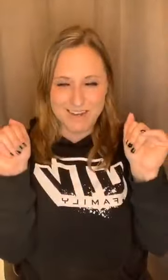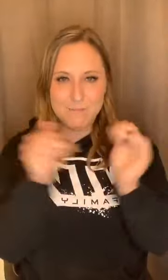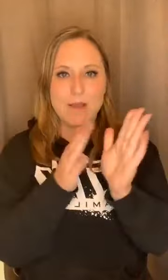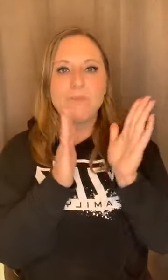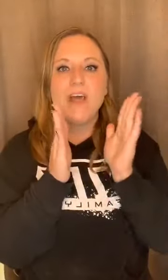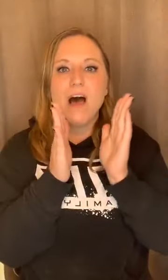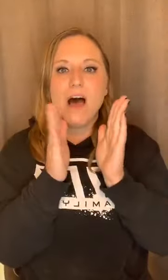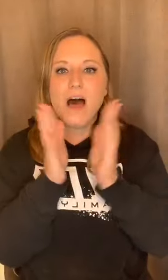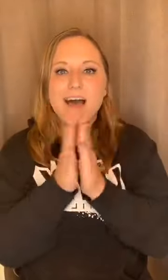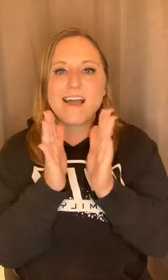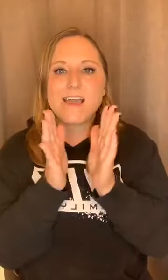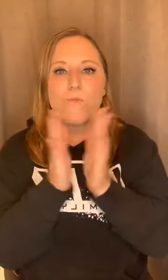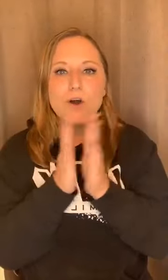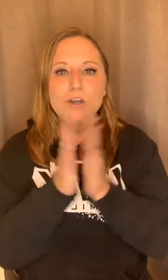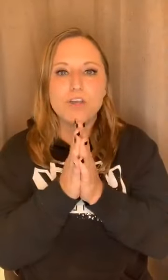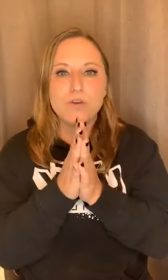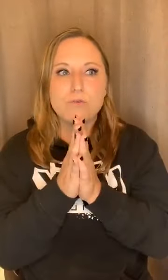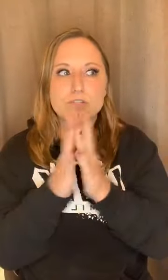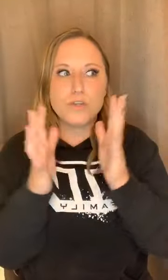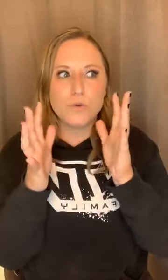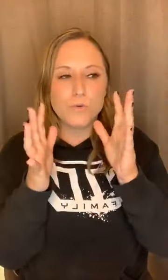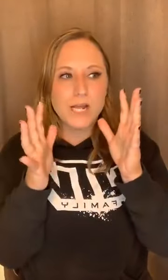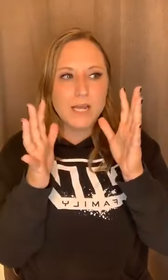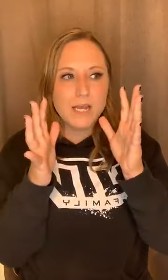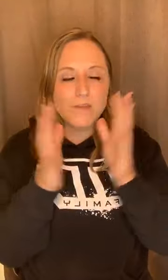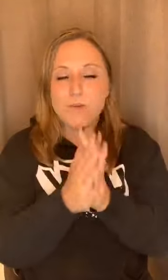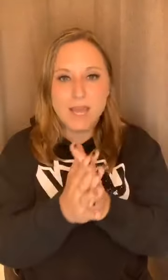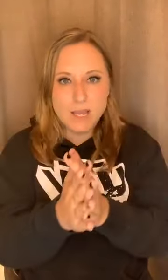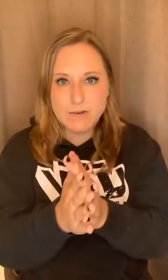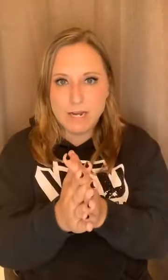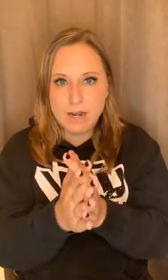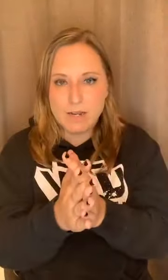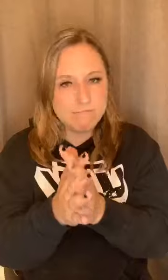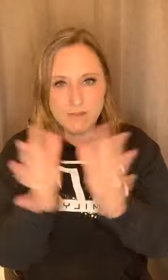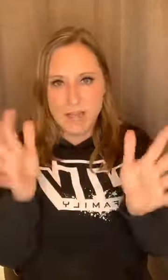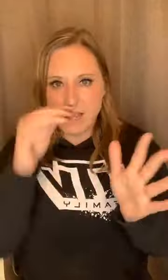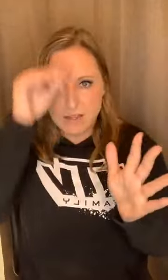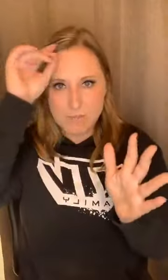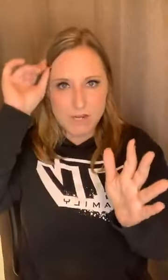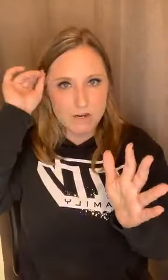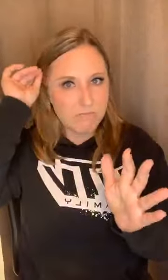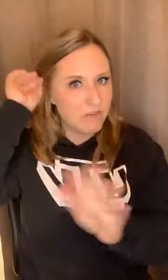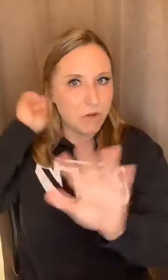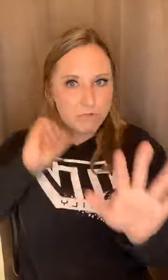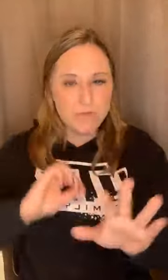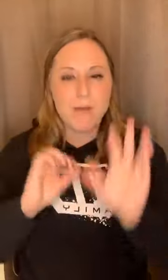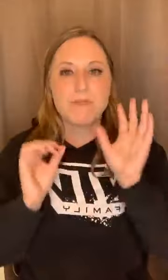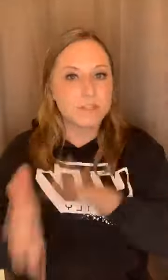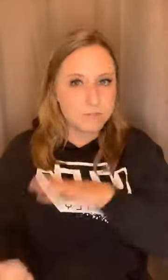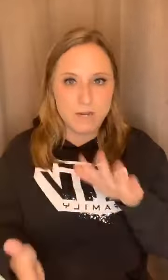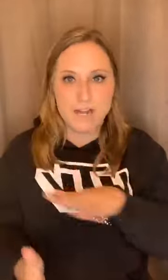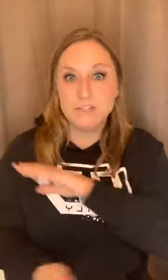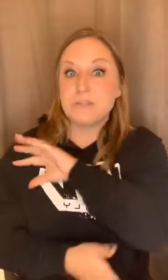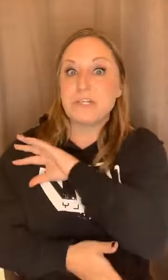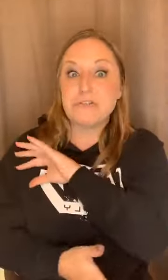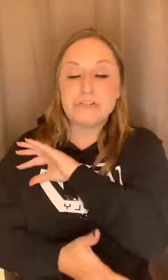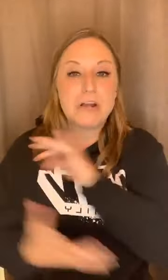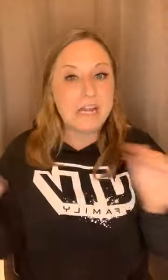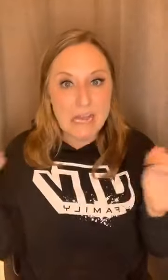about. I want you to, if you can't get ready naked in the mirror, then don't do that. But this is what I do is I usually try to get